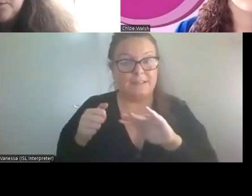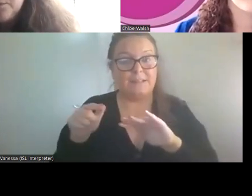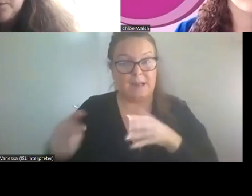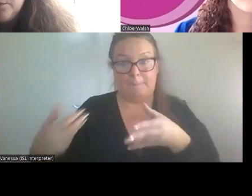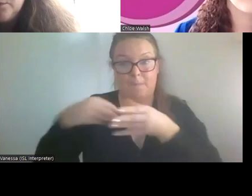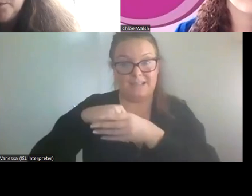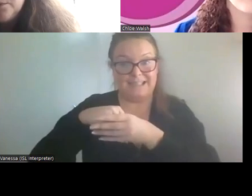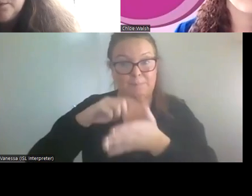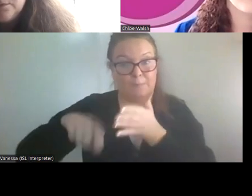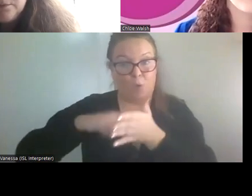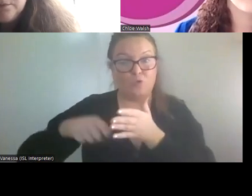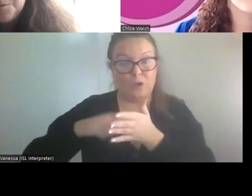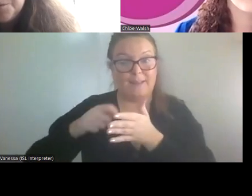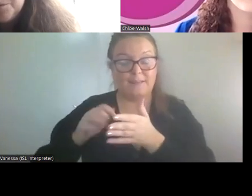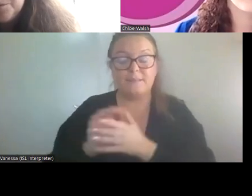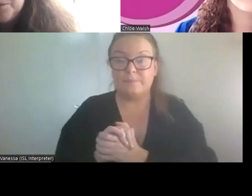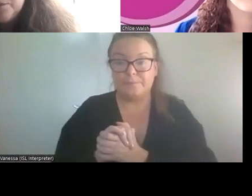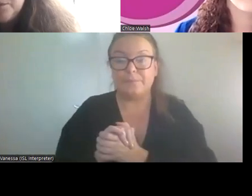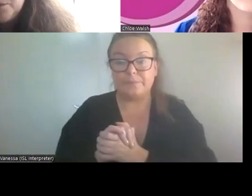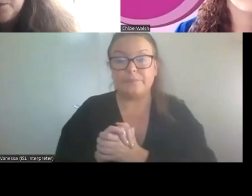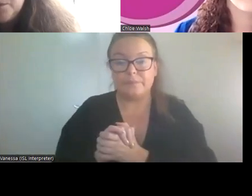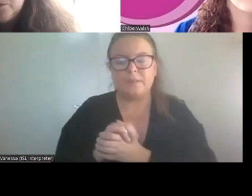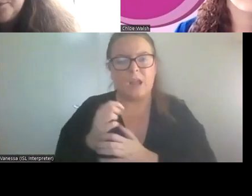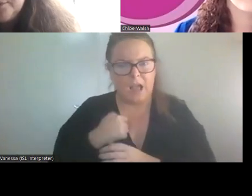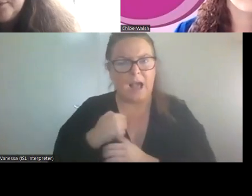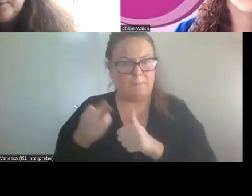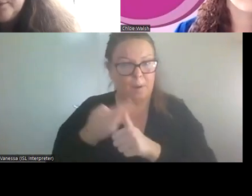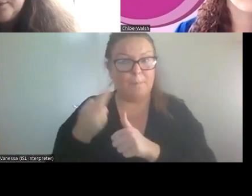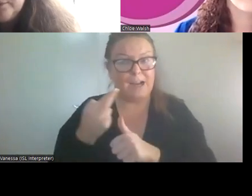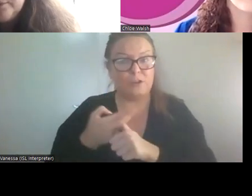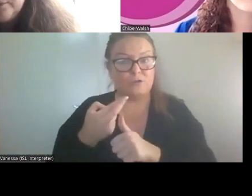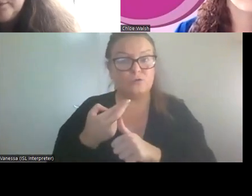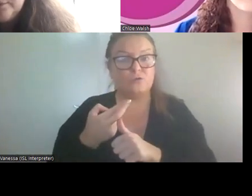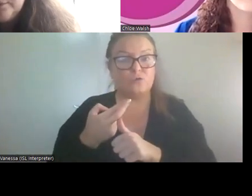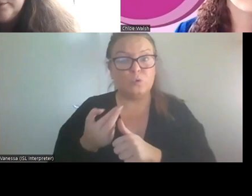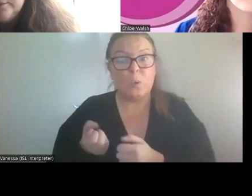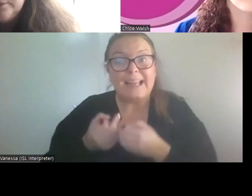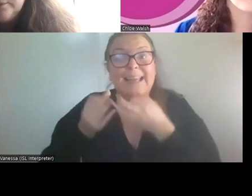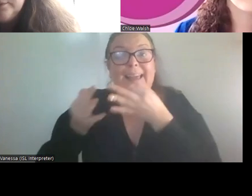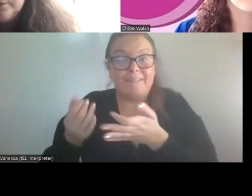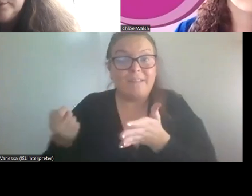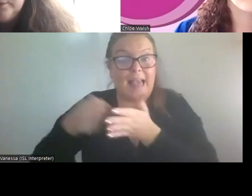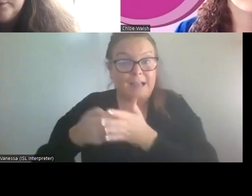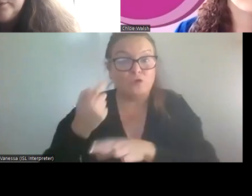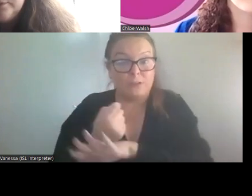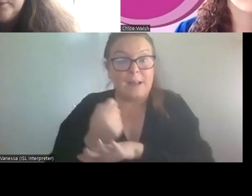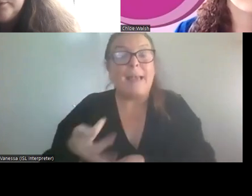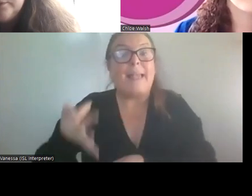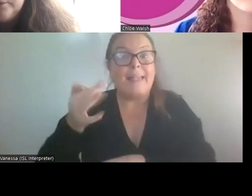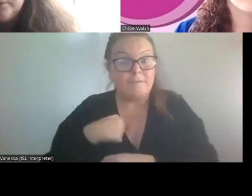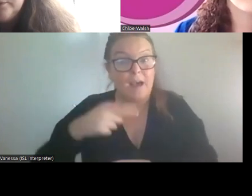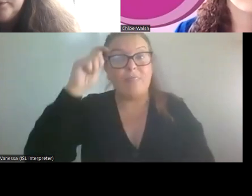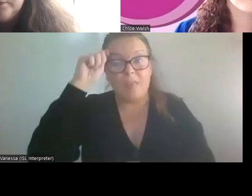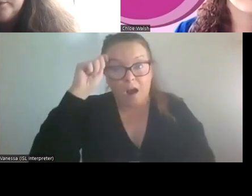I would be prepared to put in that extra time if I thought it was going to lead to genuine